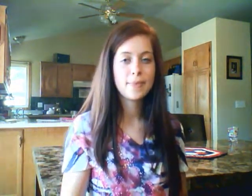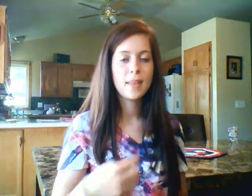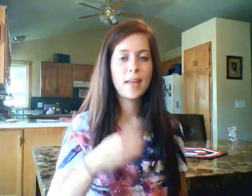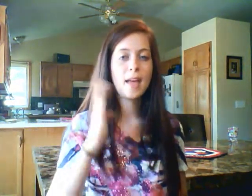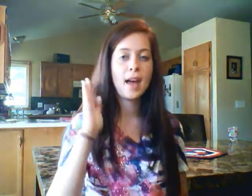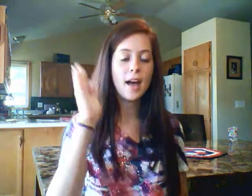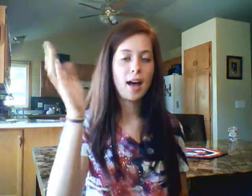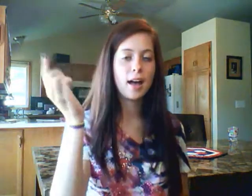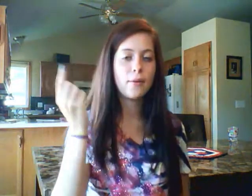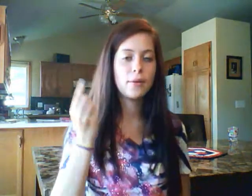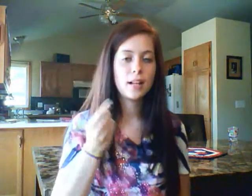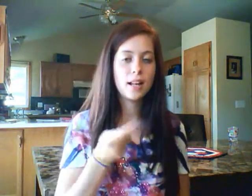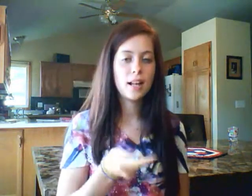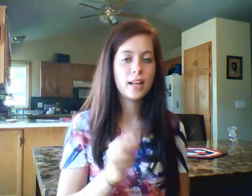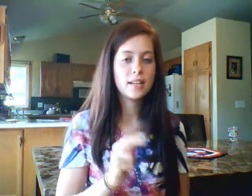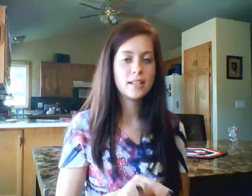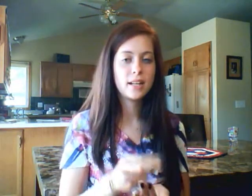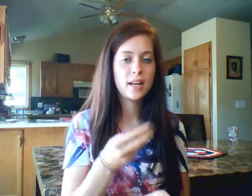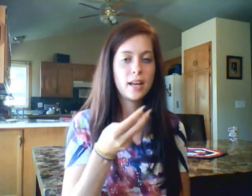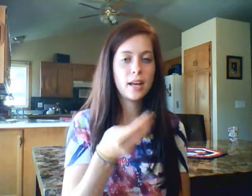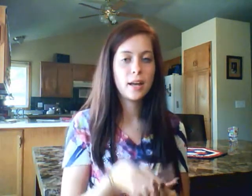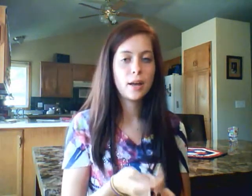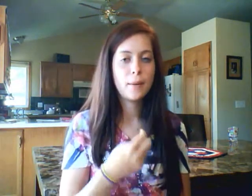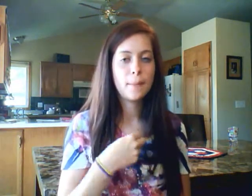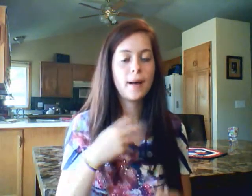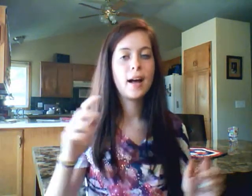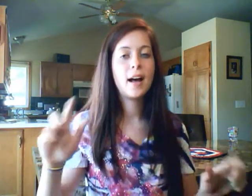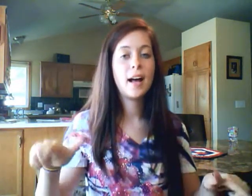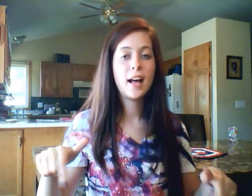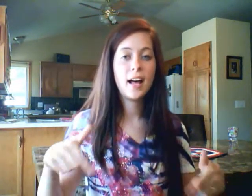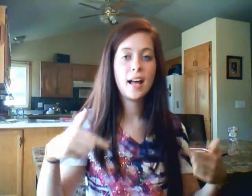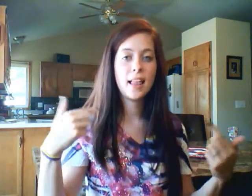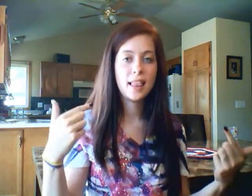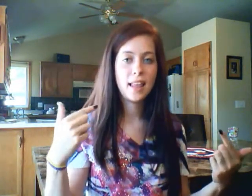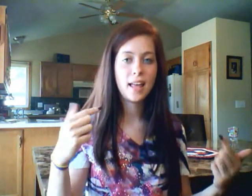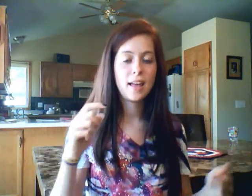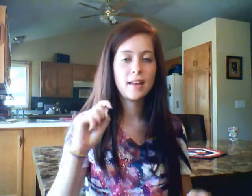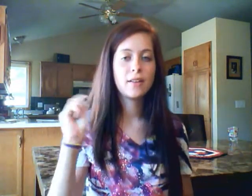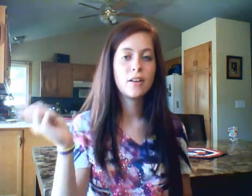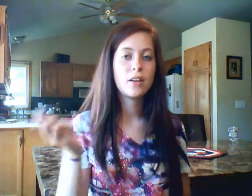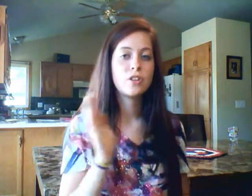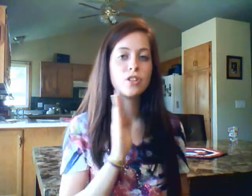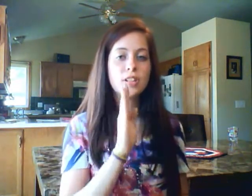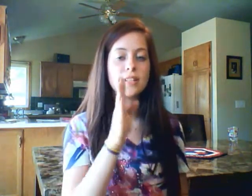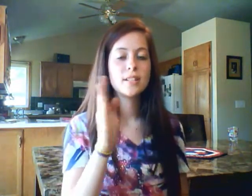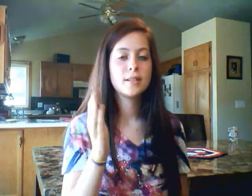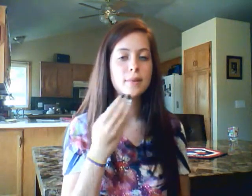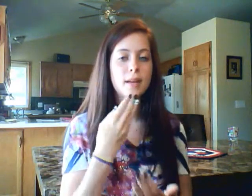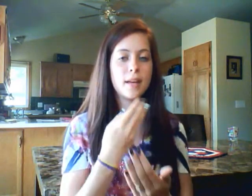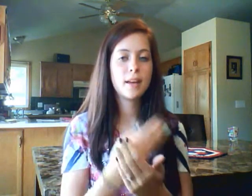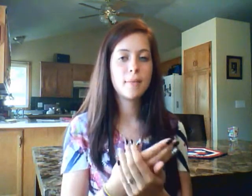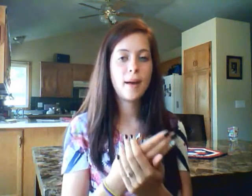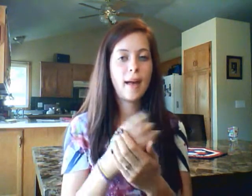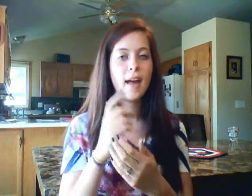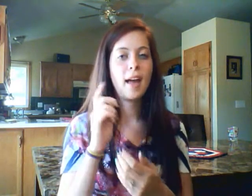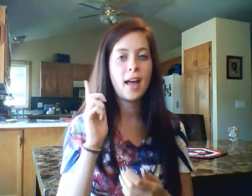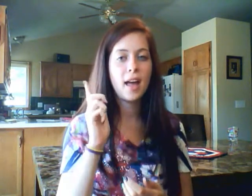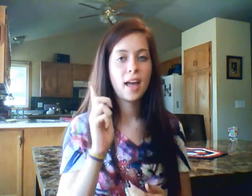And I would lay down my life, just to be by